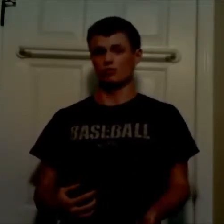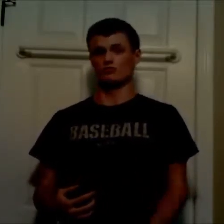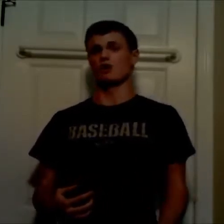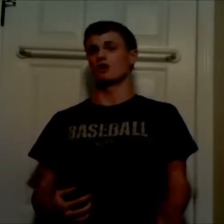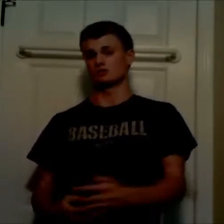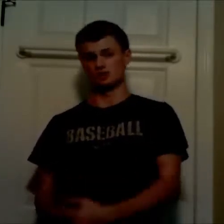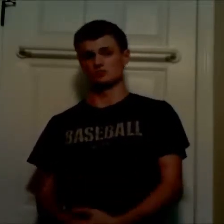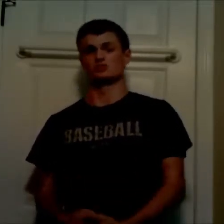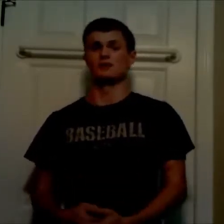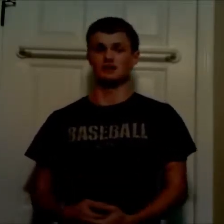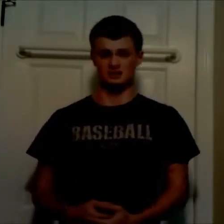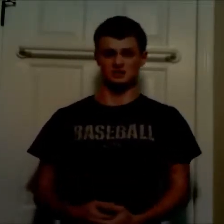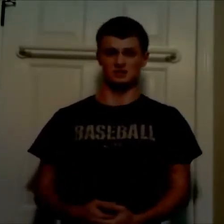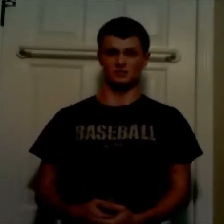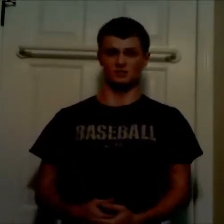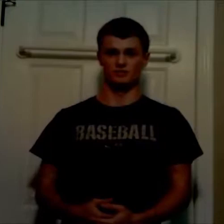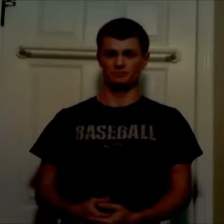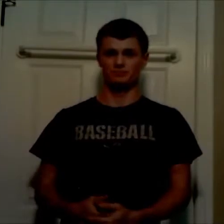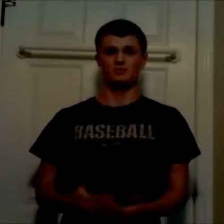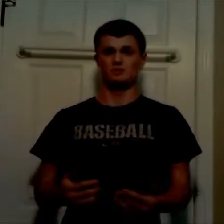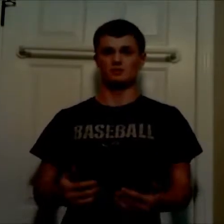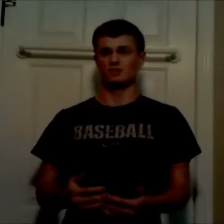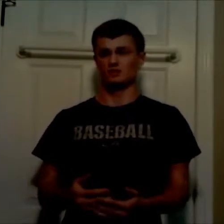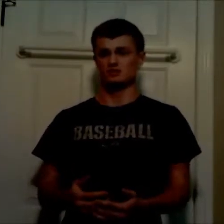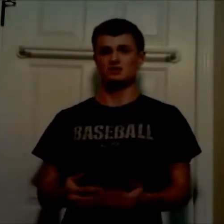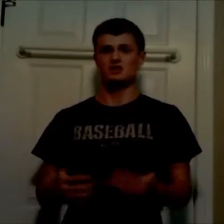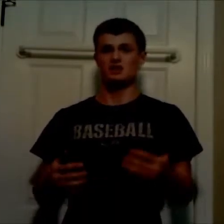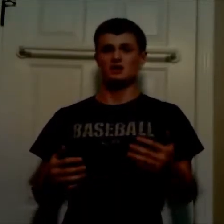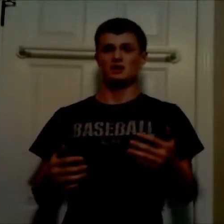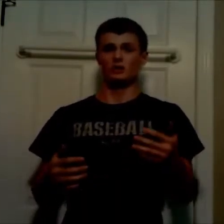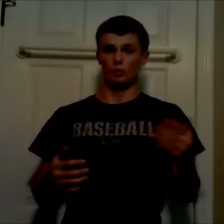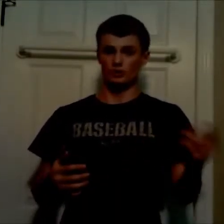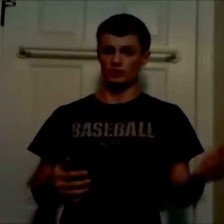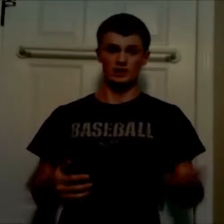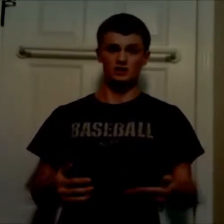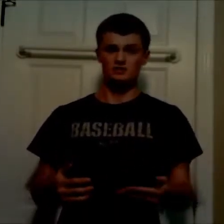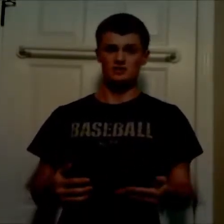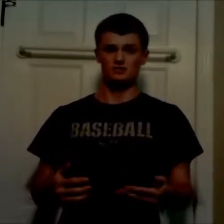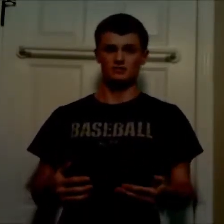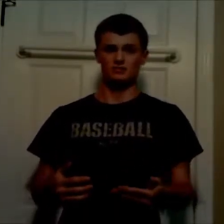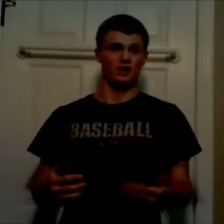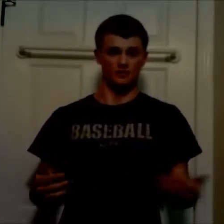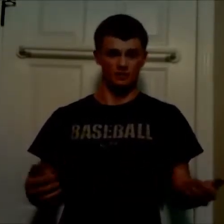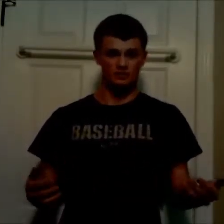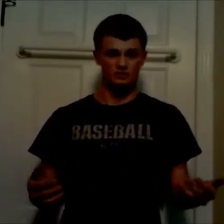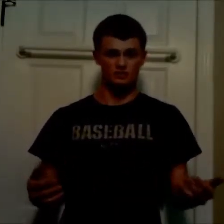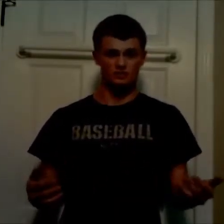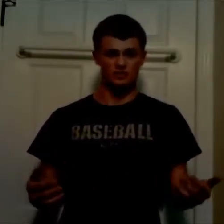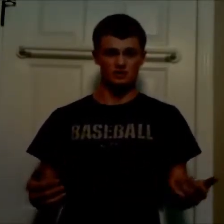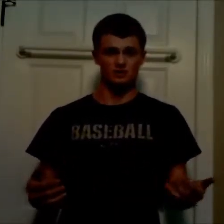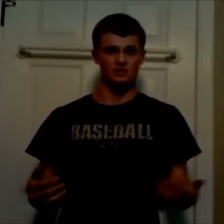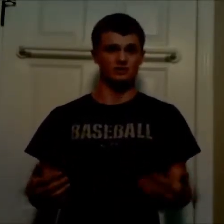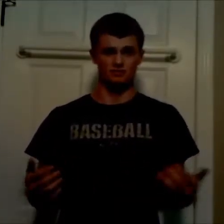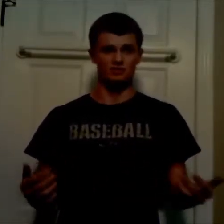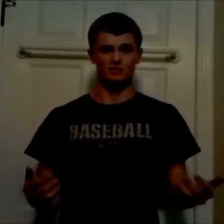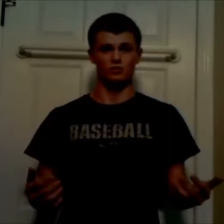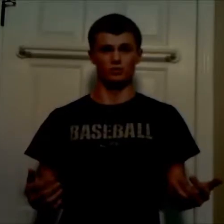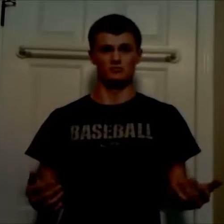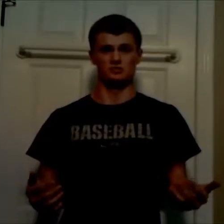movie also gets pushed back to December. Because honestly, when that comes out, Avengers 3, Infinity War comes